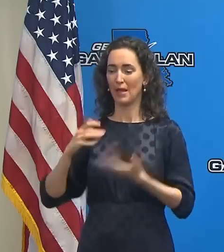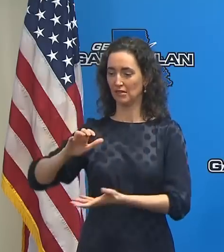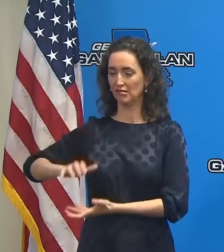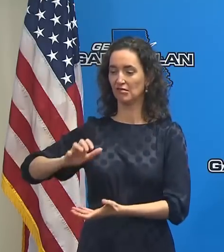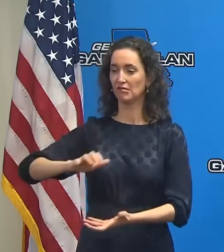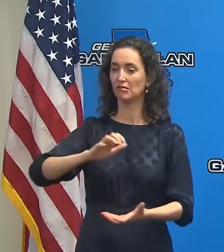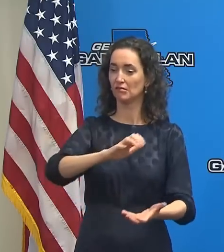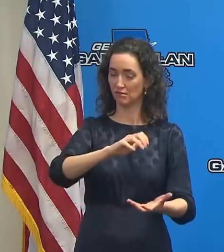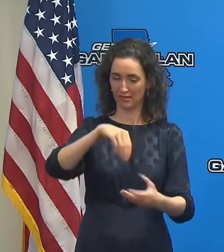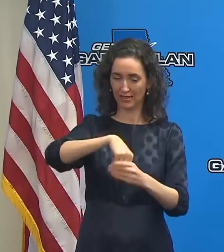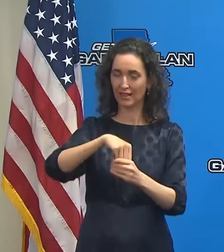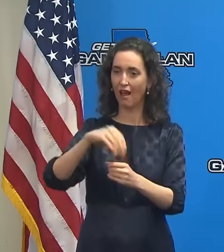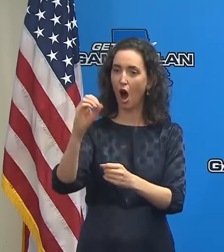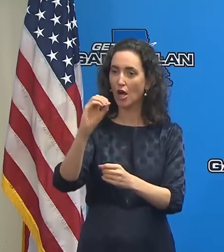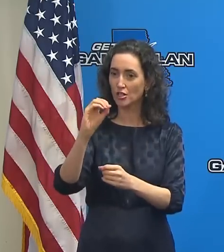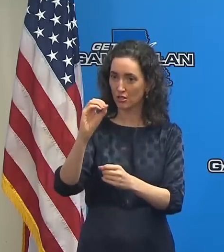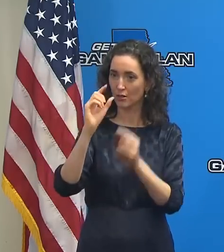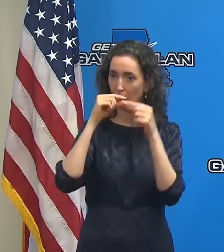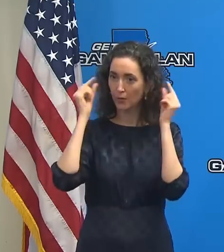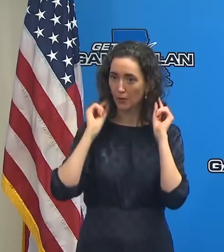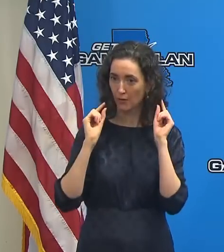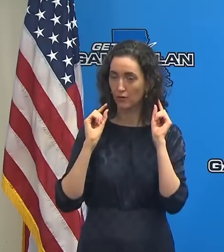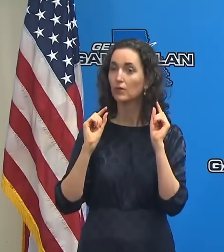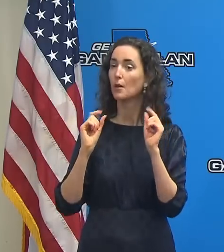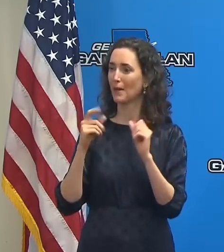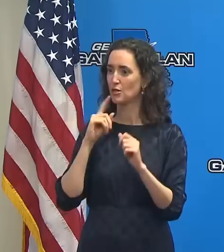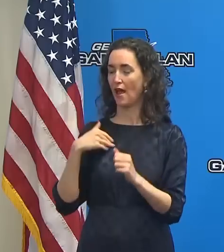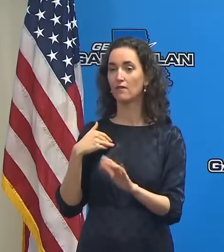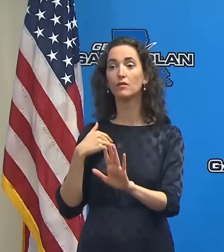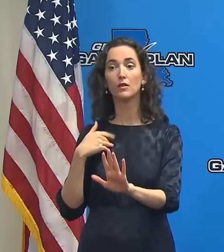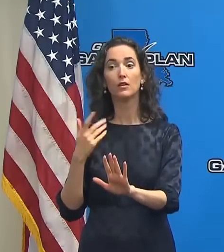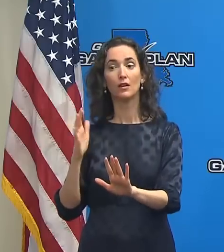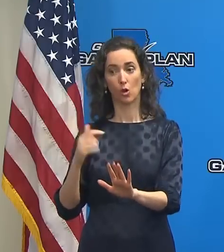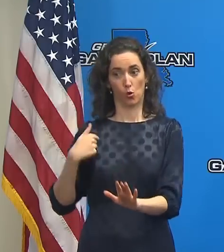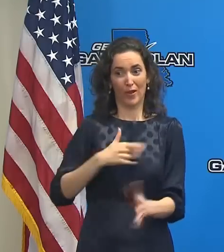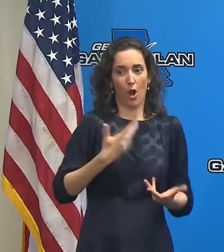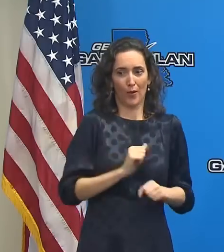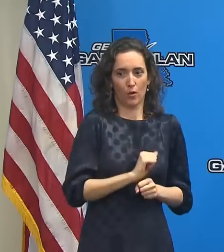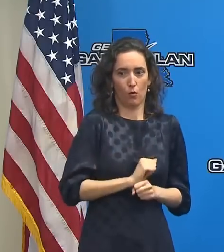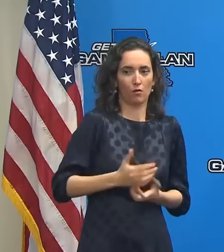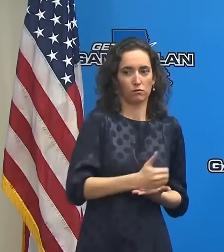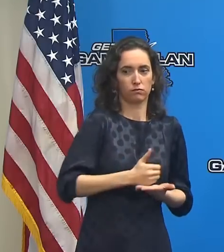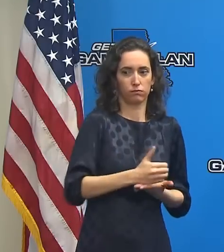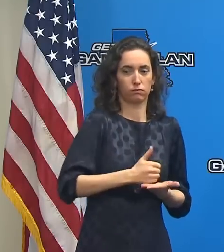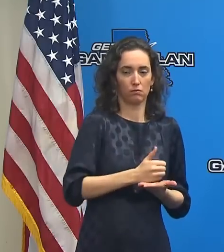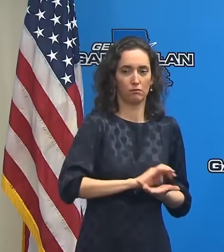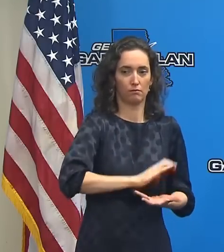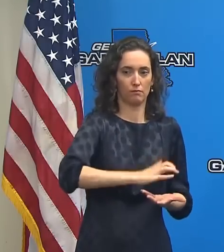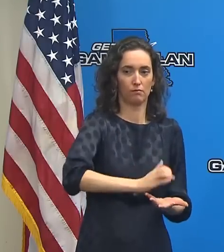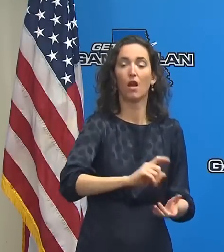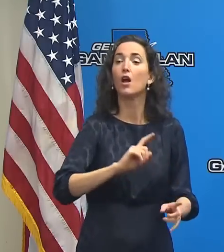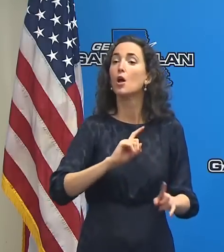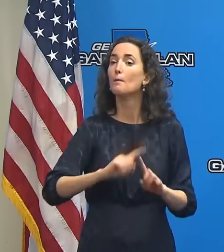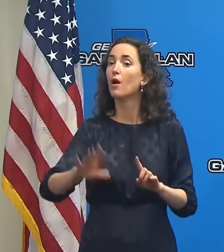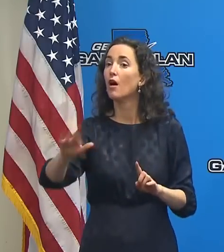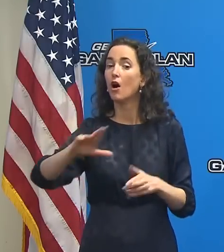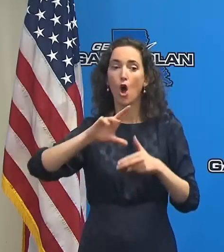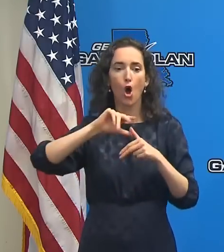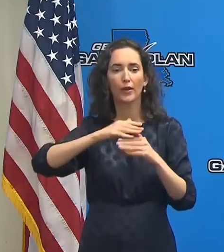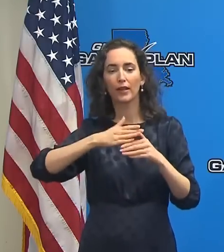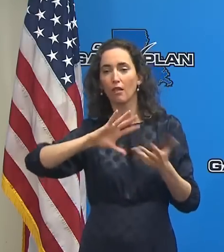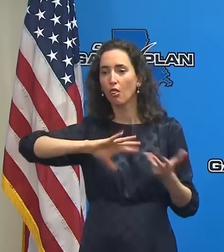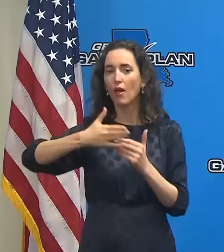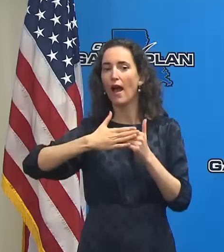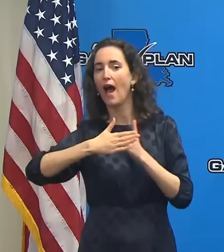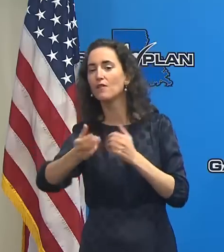canisters on hand, which by the way, we're already working on for ourselves, uh, but you never know how long this event could last.